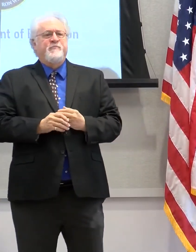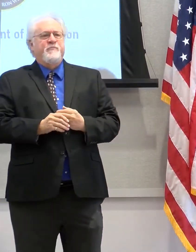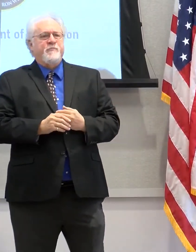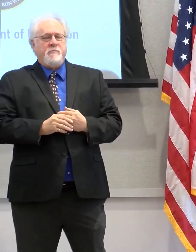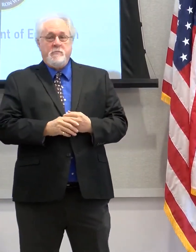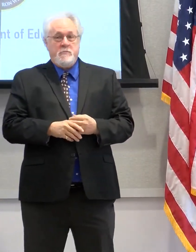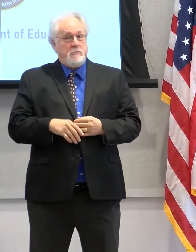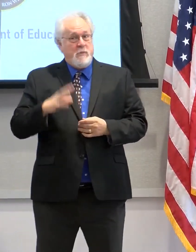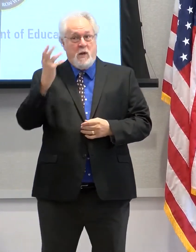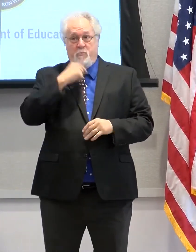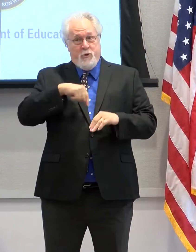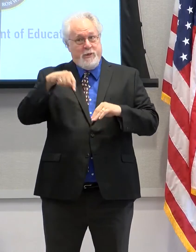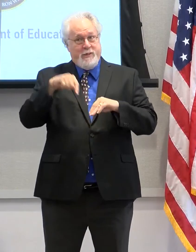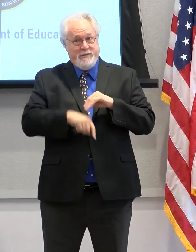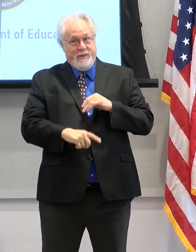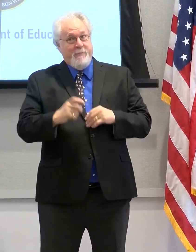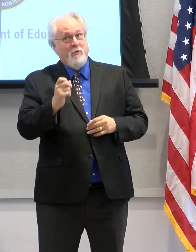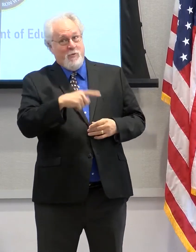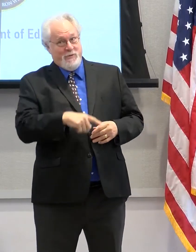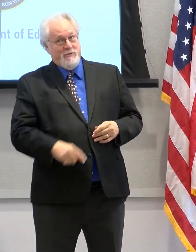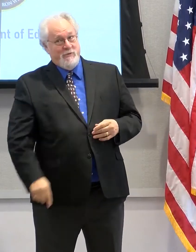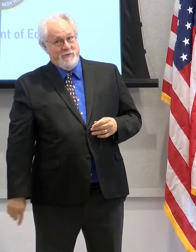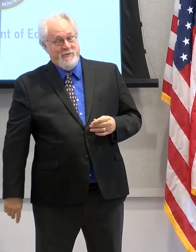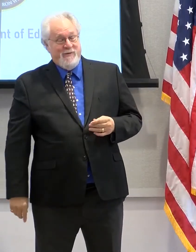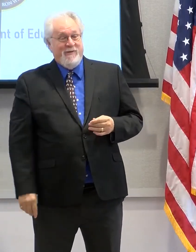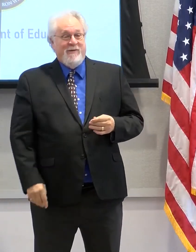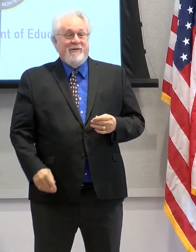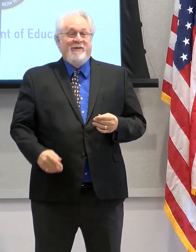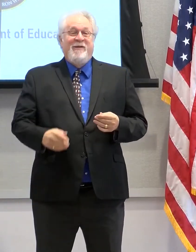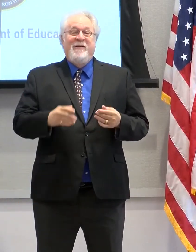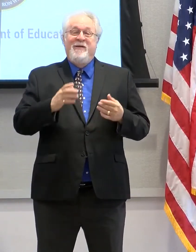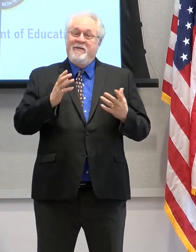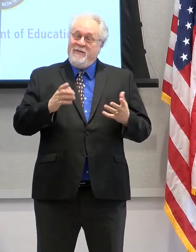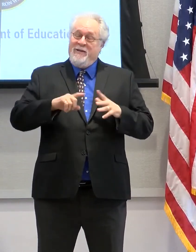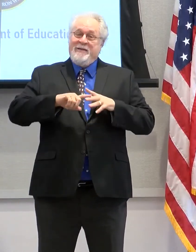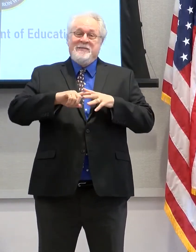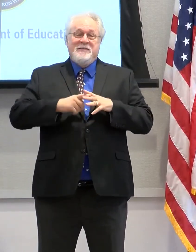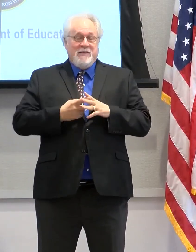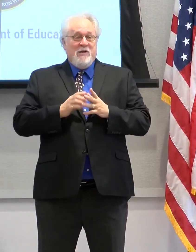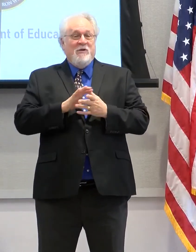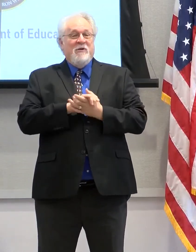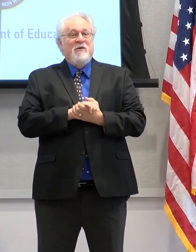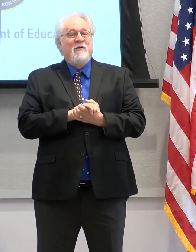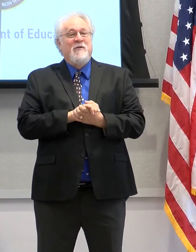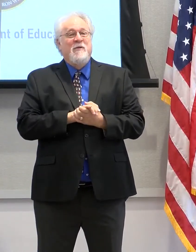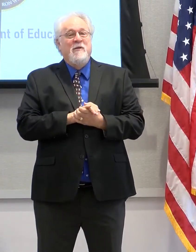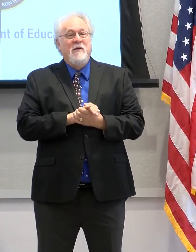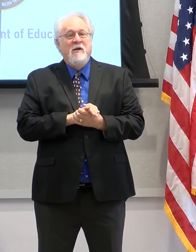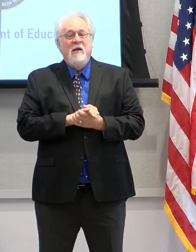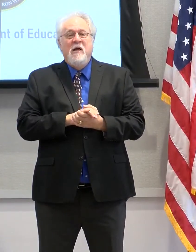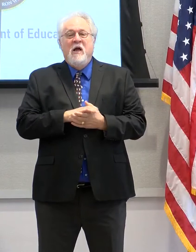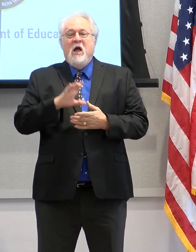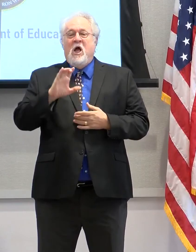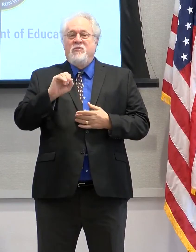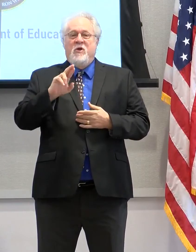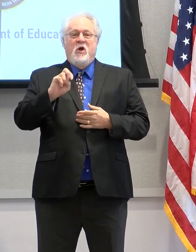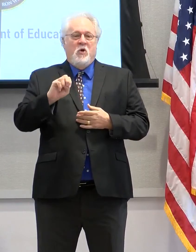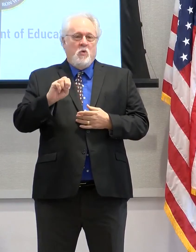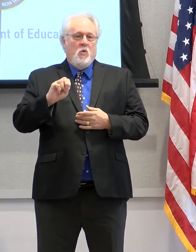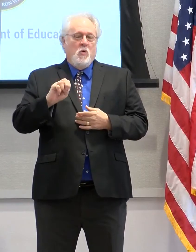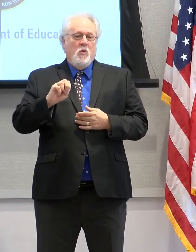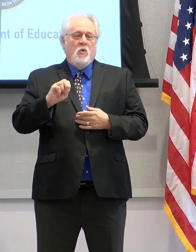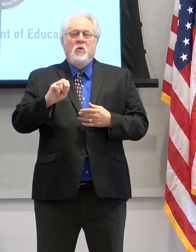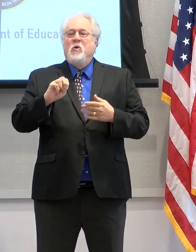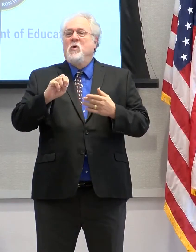That's a pretty deep question there. Let me just start by saying that the Cori Commission, Commission